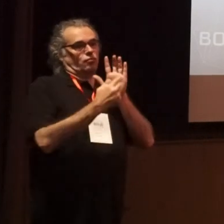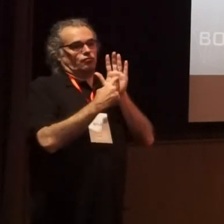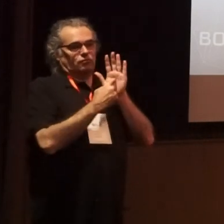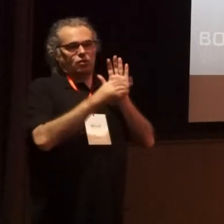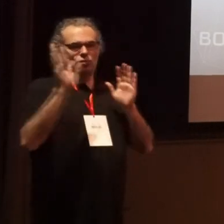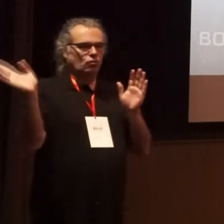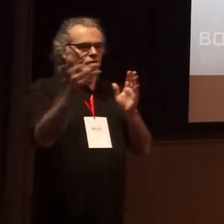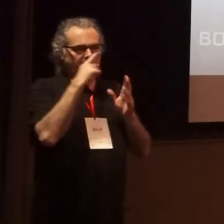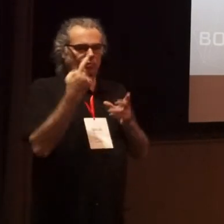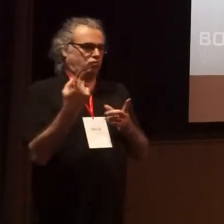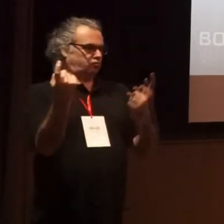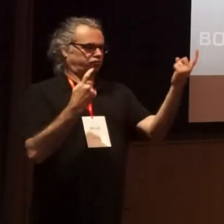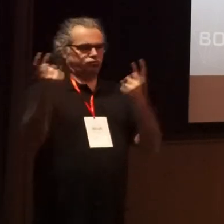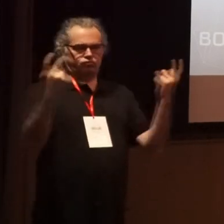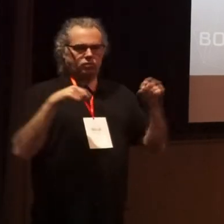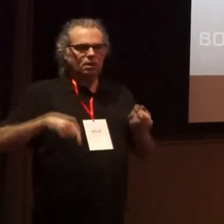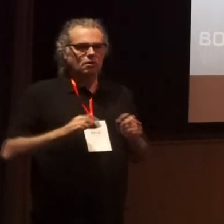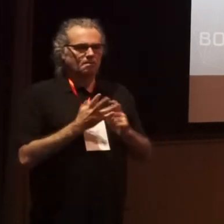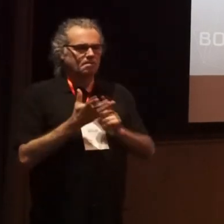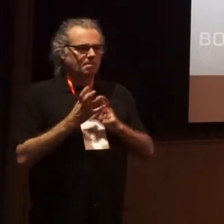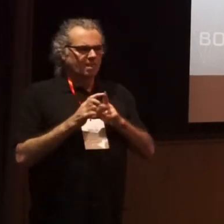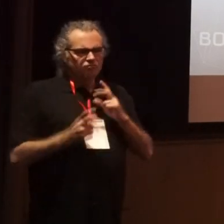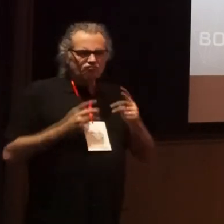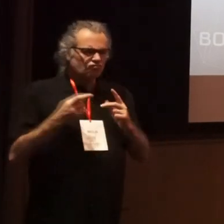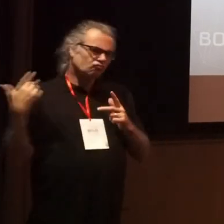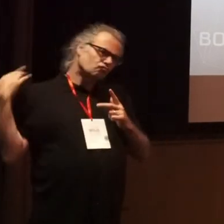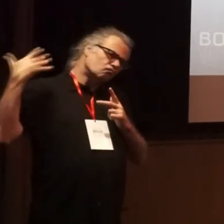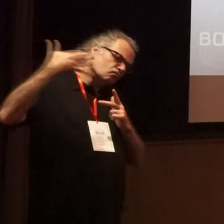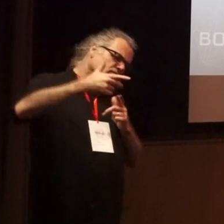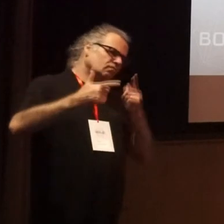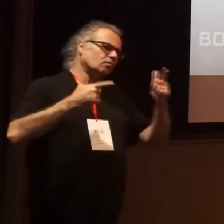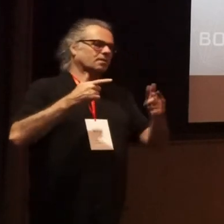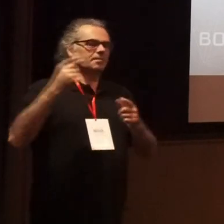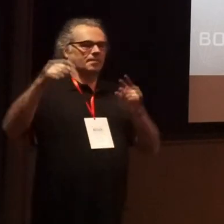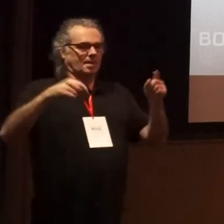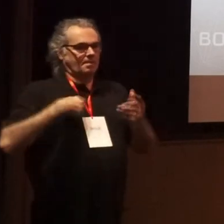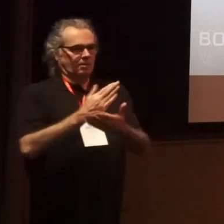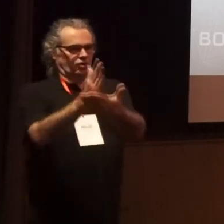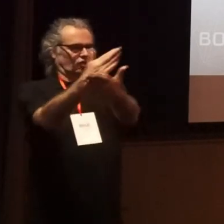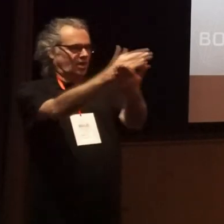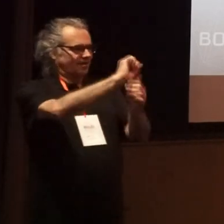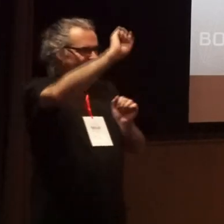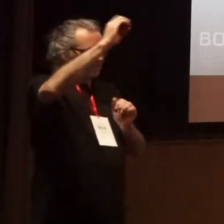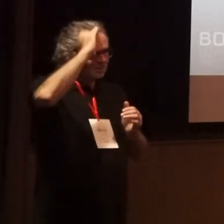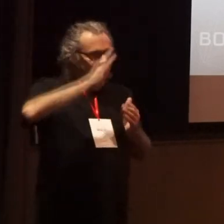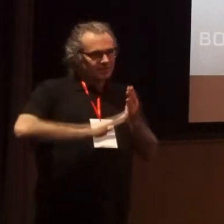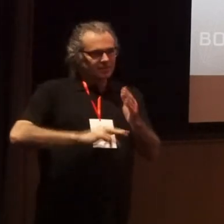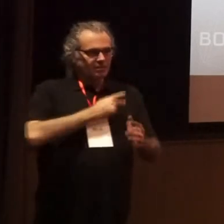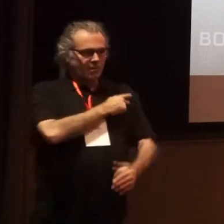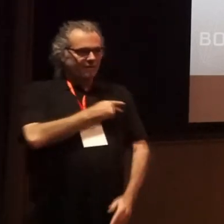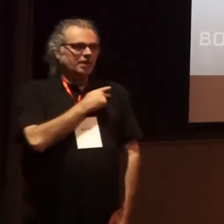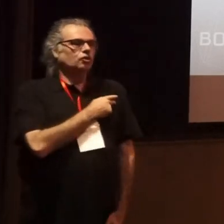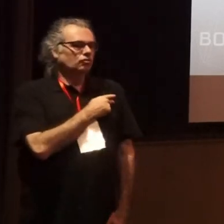the contributors to BOLD who have travelled a long way to be with us today people who are sharing their experiences in professional